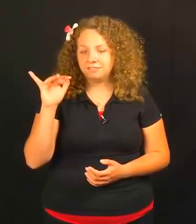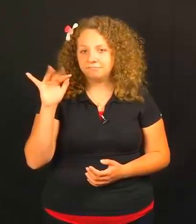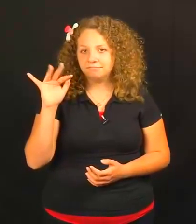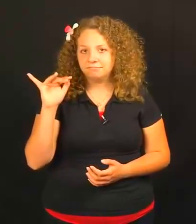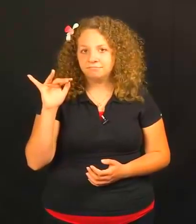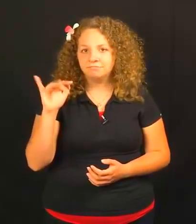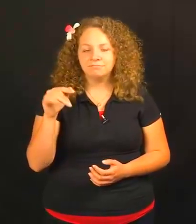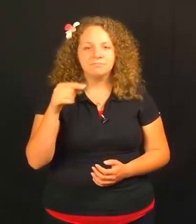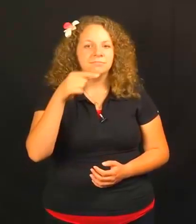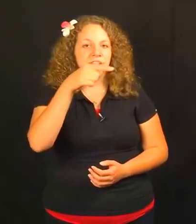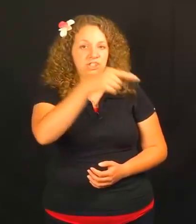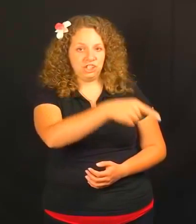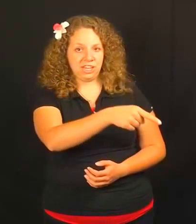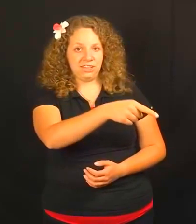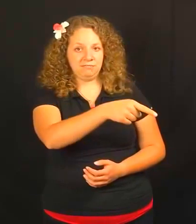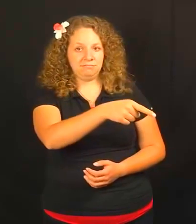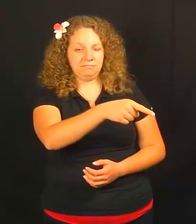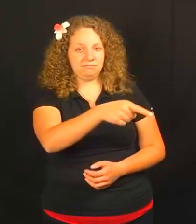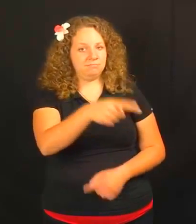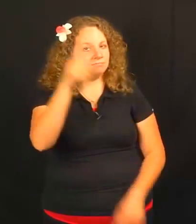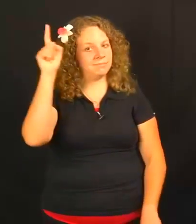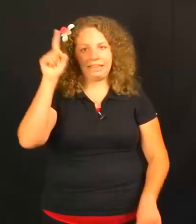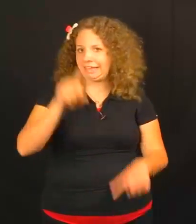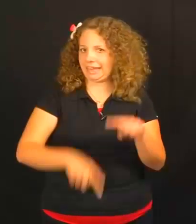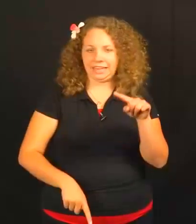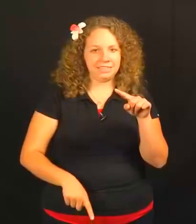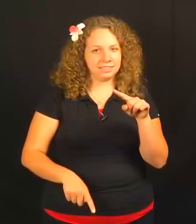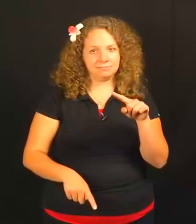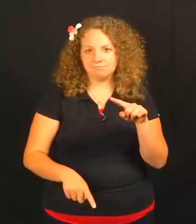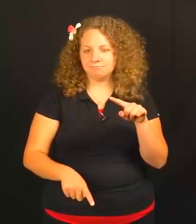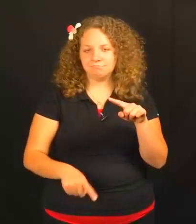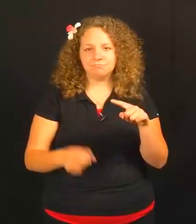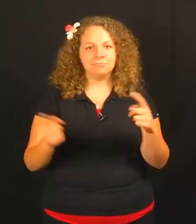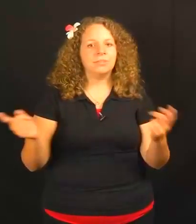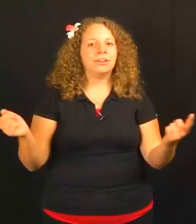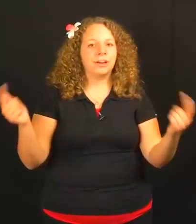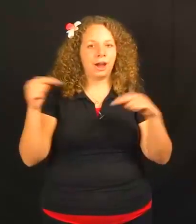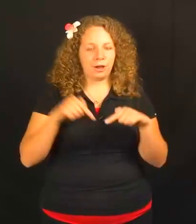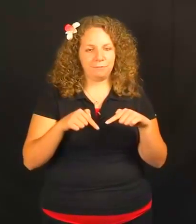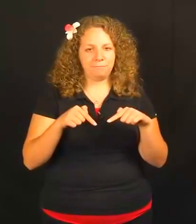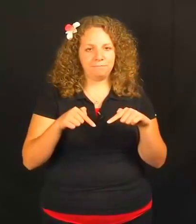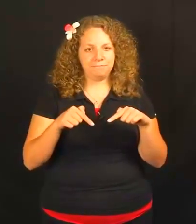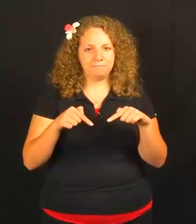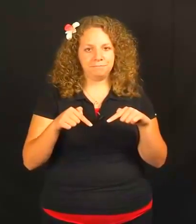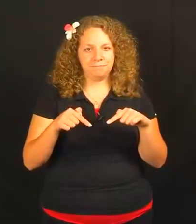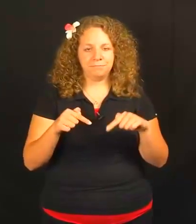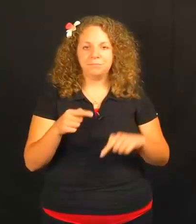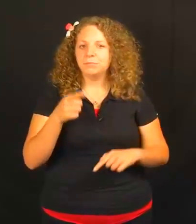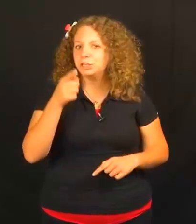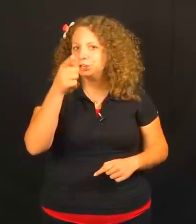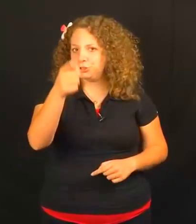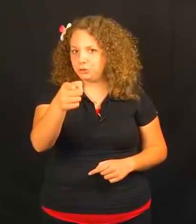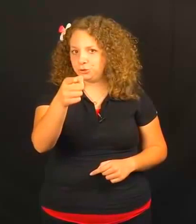SHE CAN'T COME, YOU